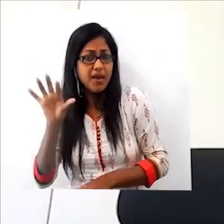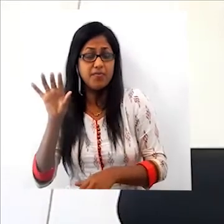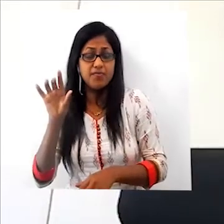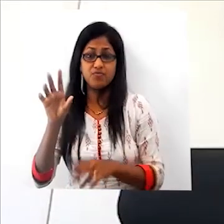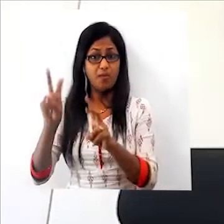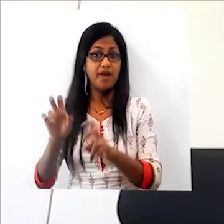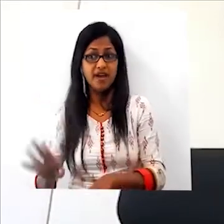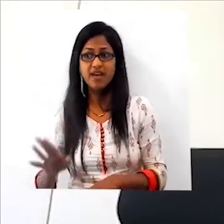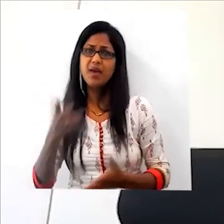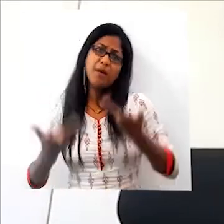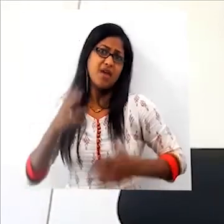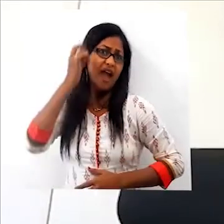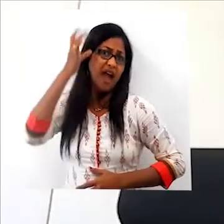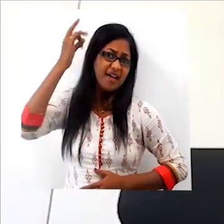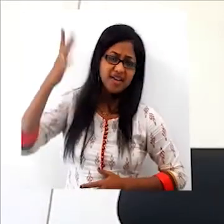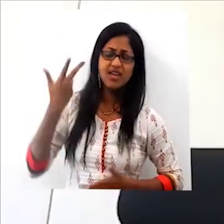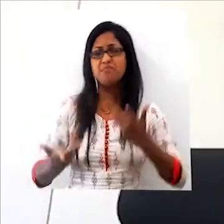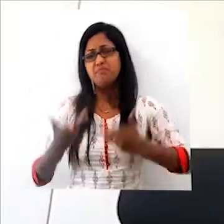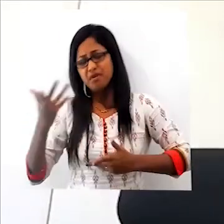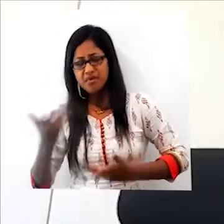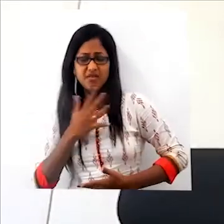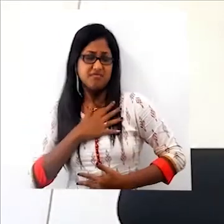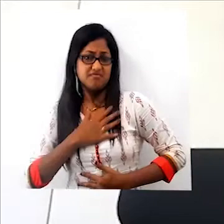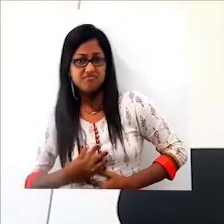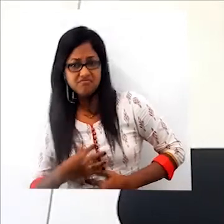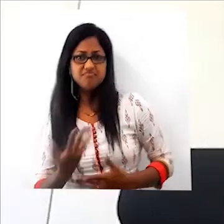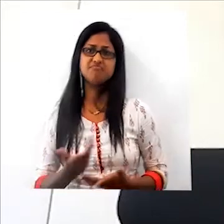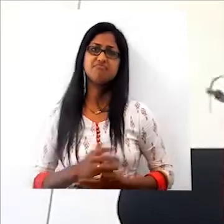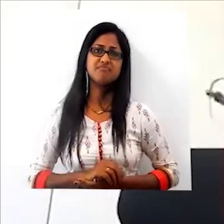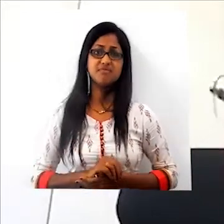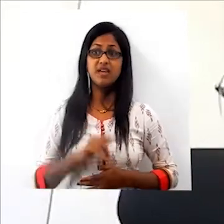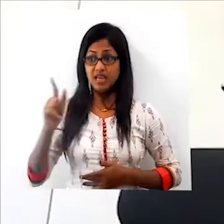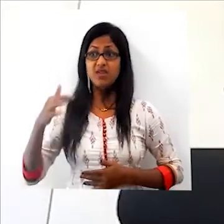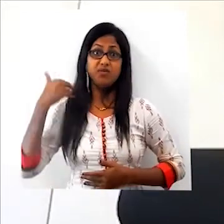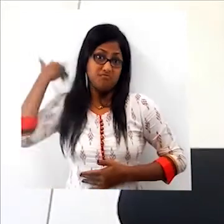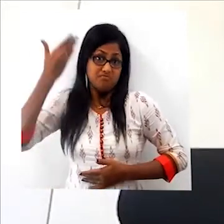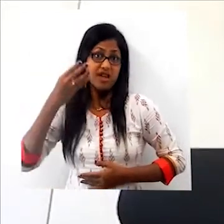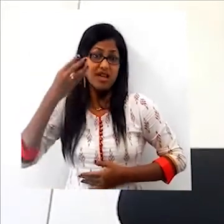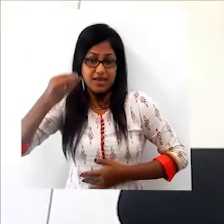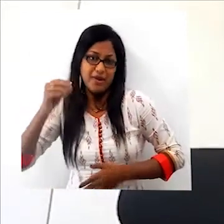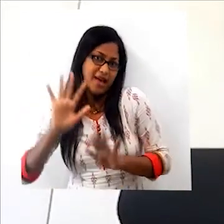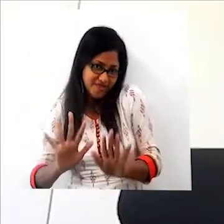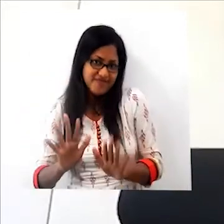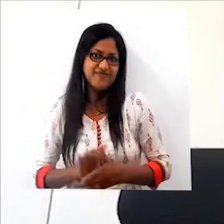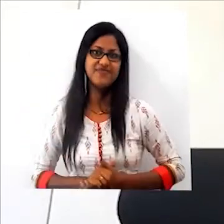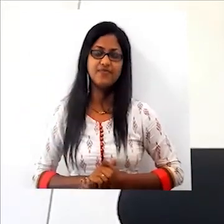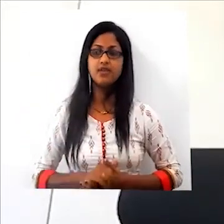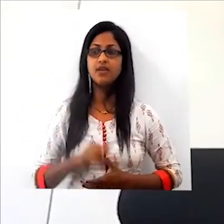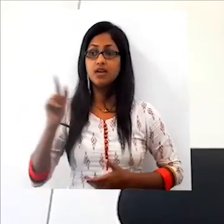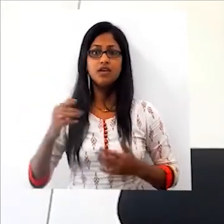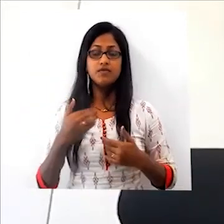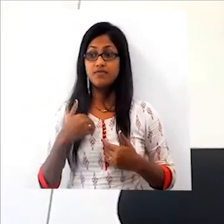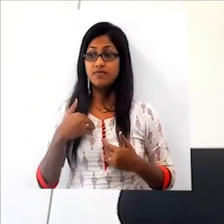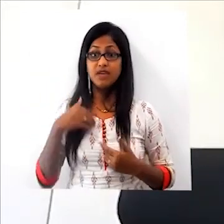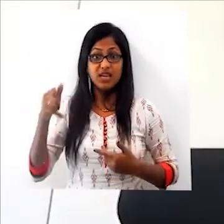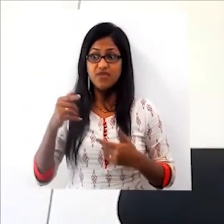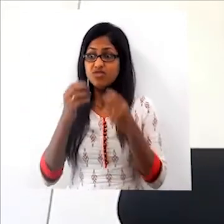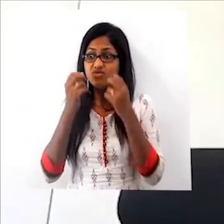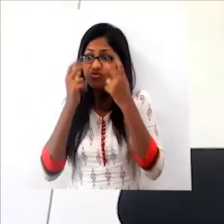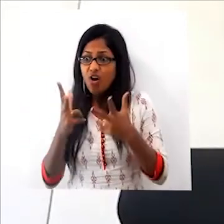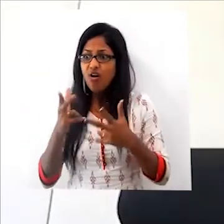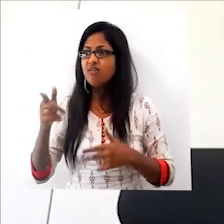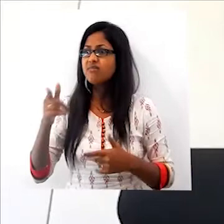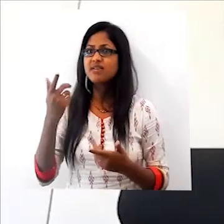He might be angry. He might be disappointed, which he often was. He was shocked at the